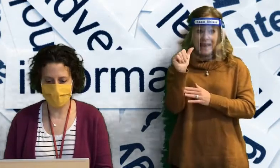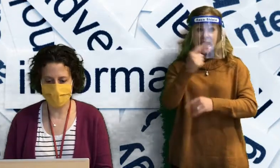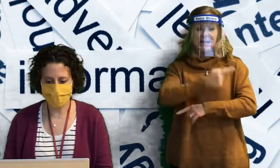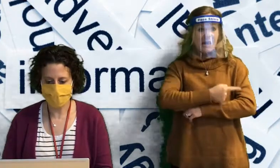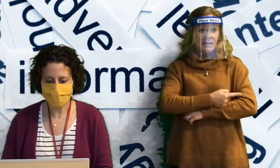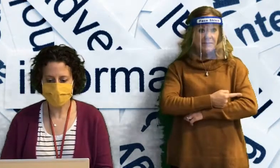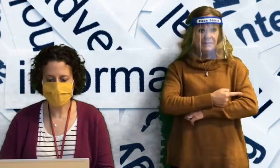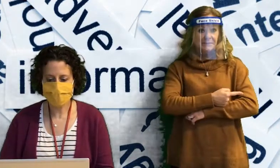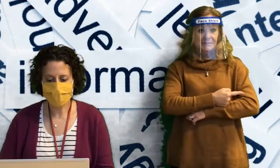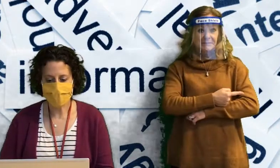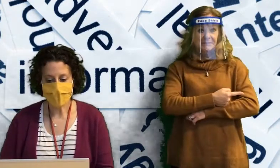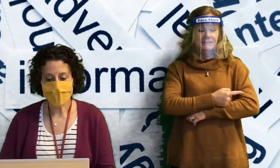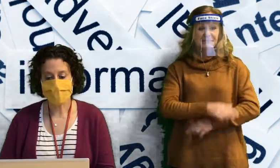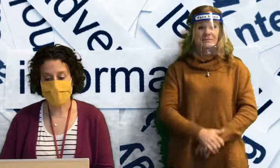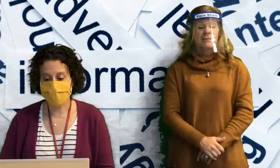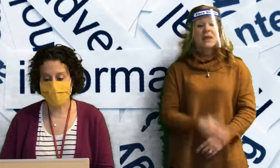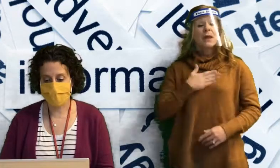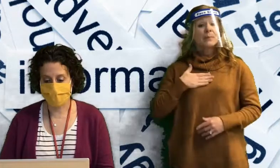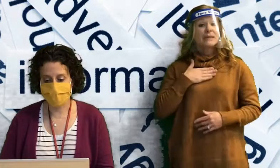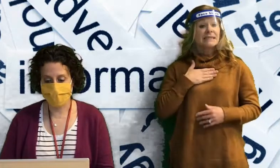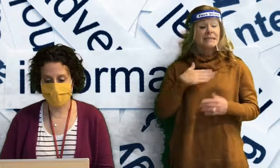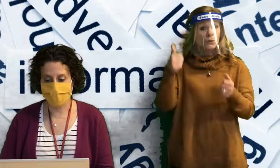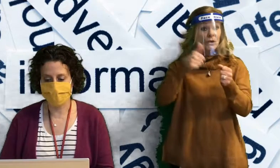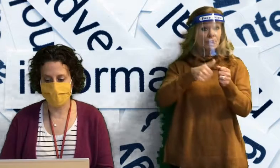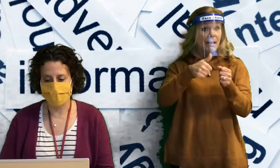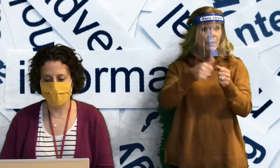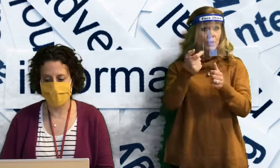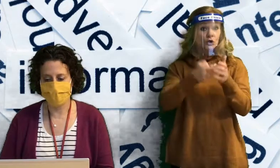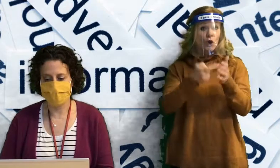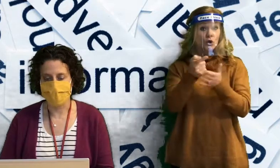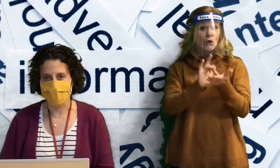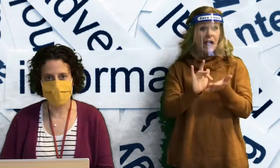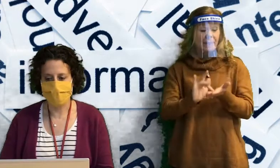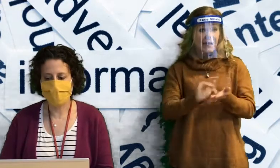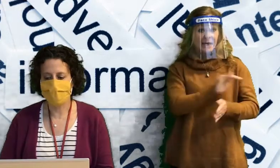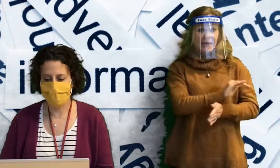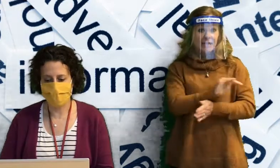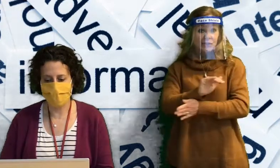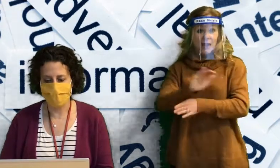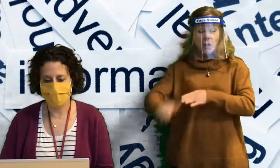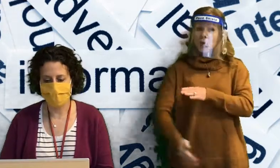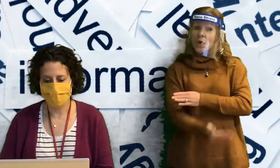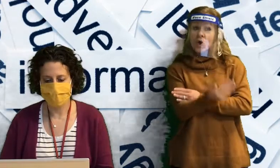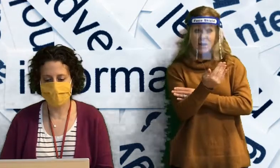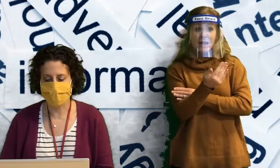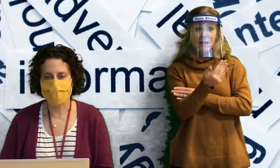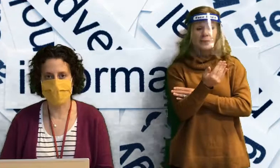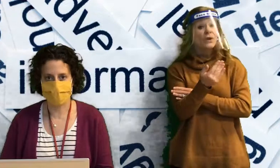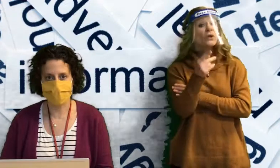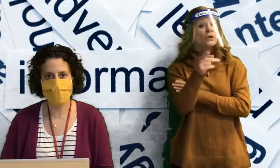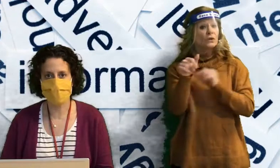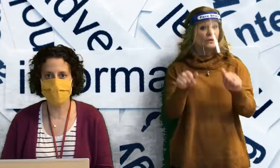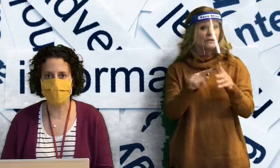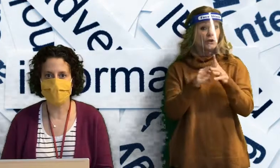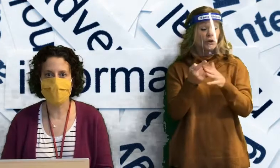day. Please remember to charge your iPad each night, all night, so that you